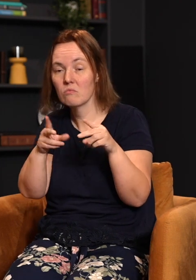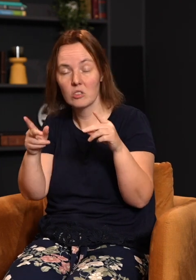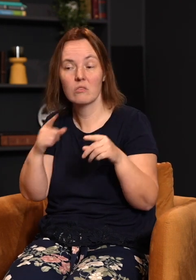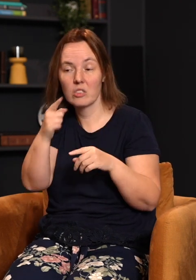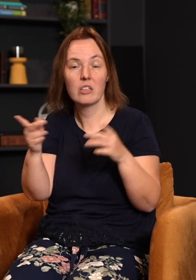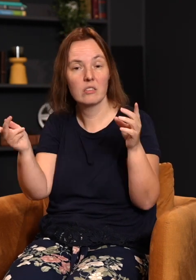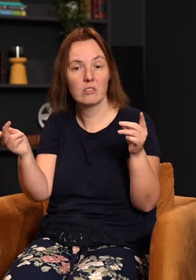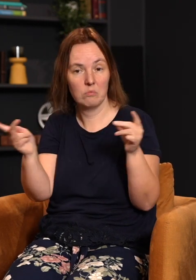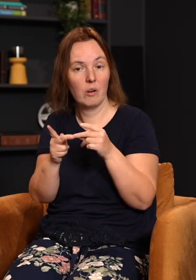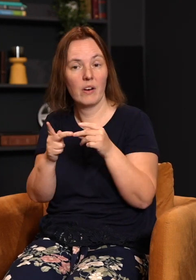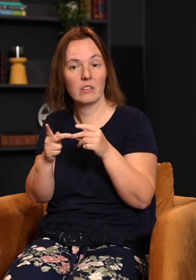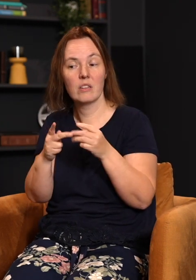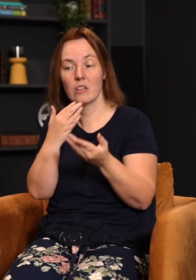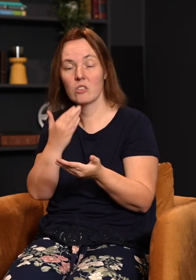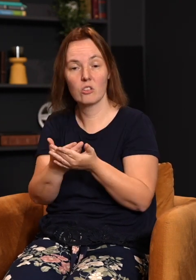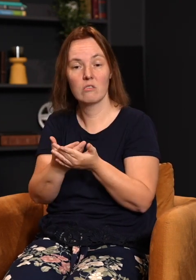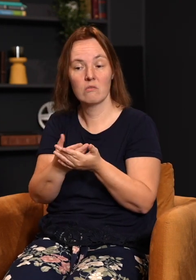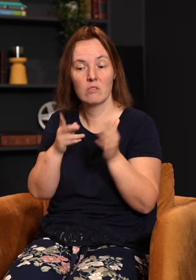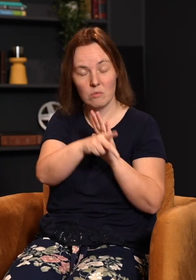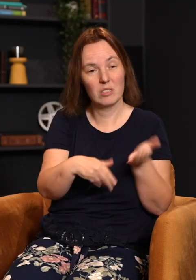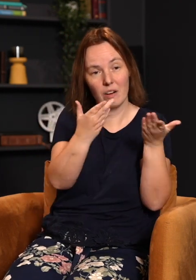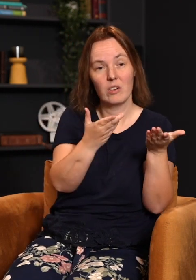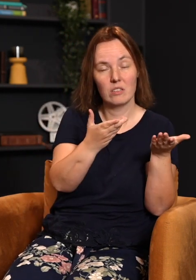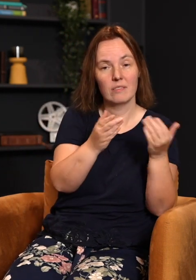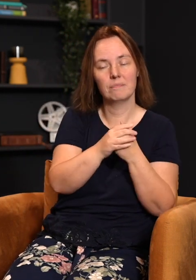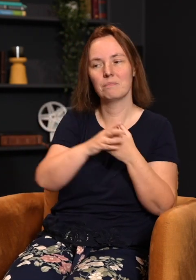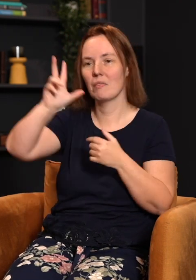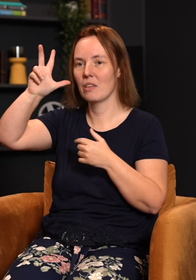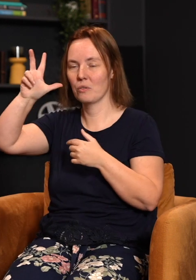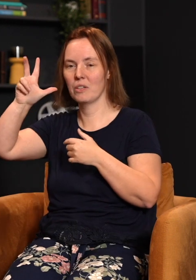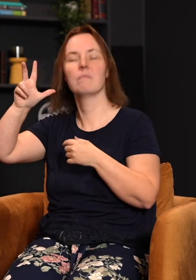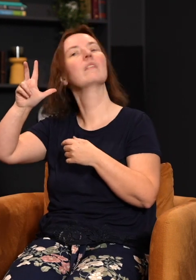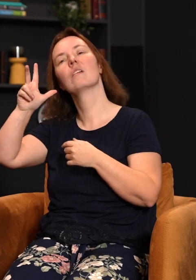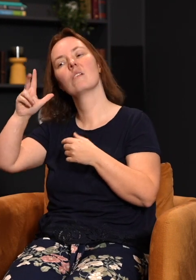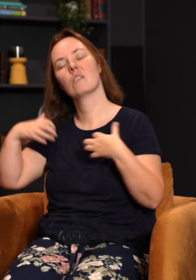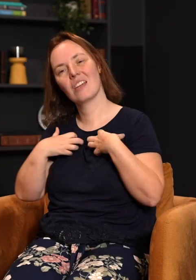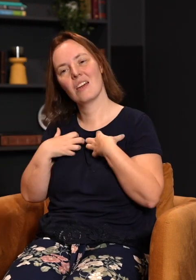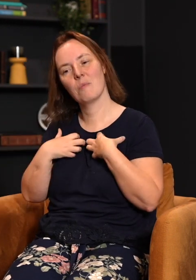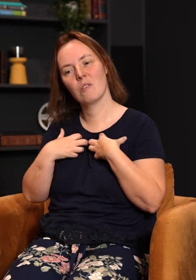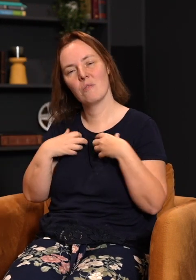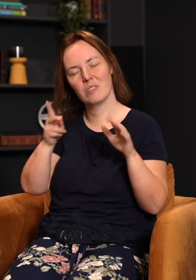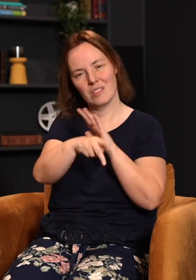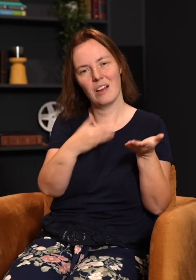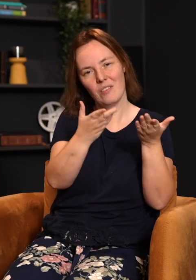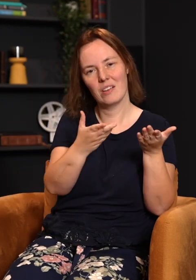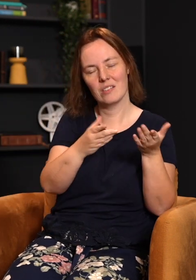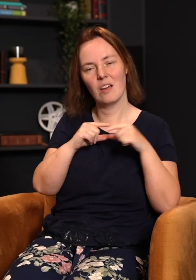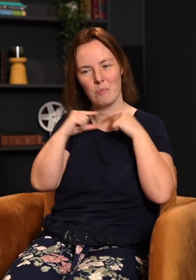good to be sacrificed. And then it would be sacrificed. At three o'clock, when the animal was sacrificed, a priest